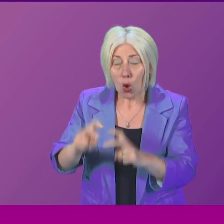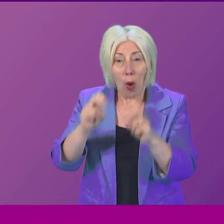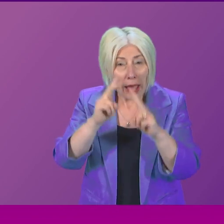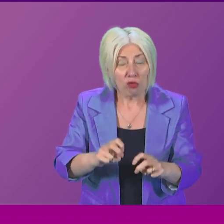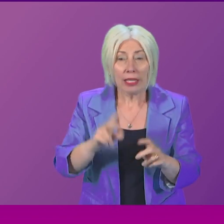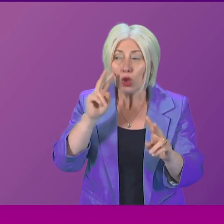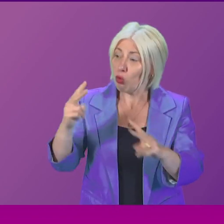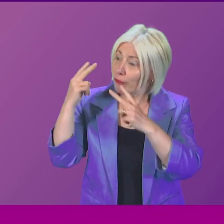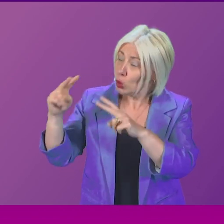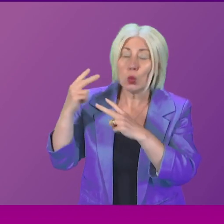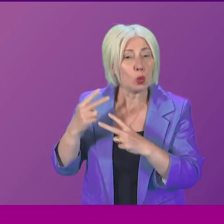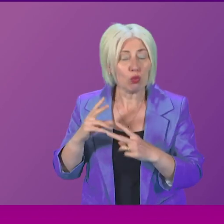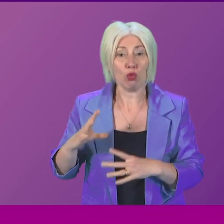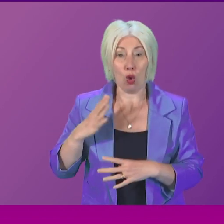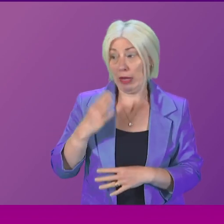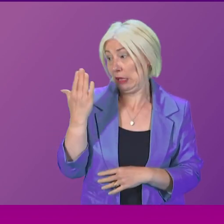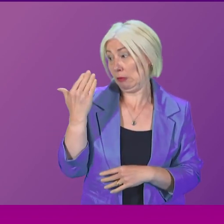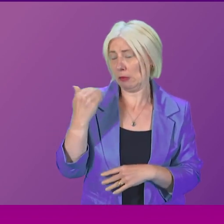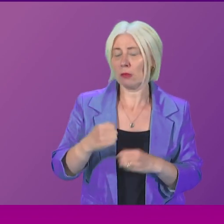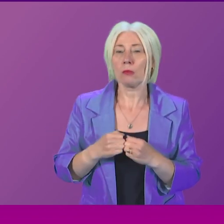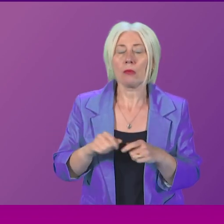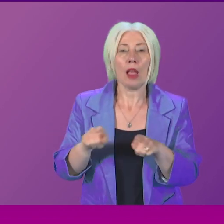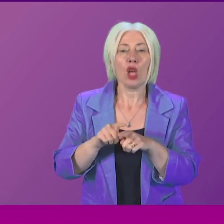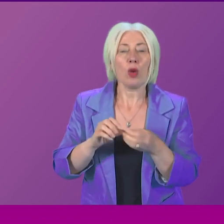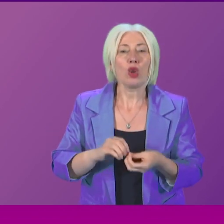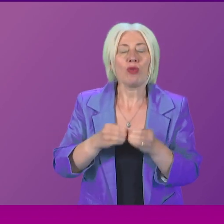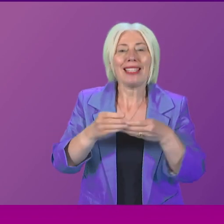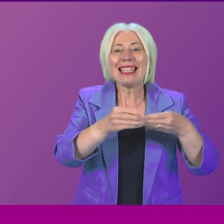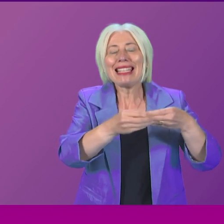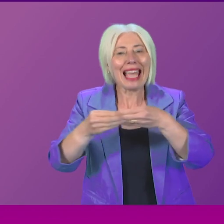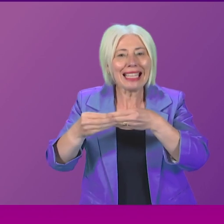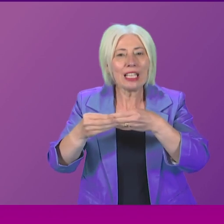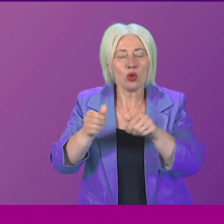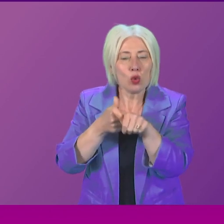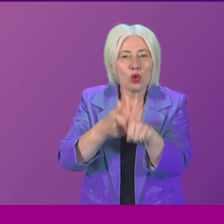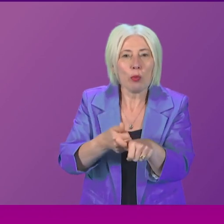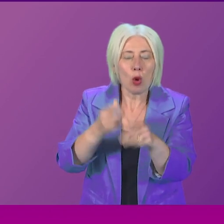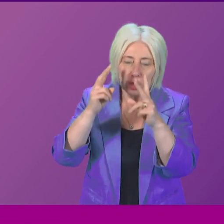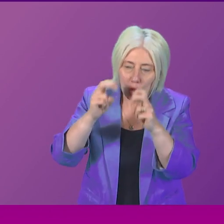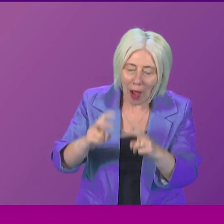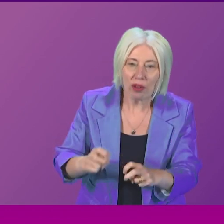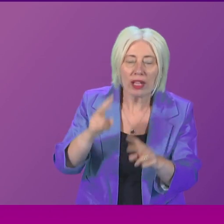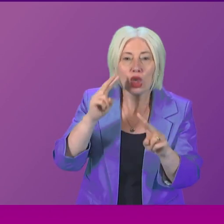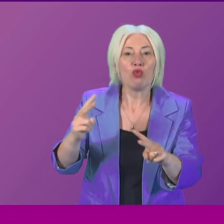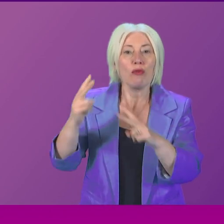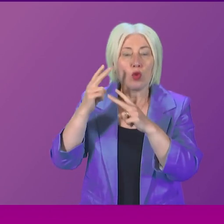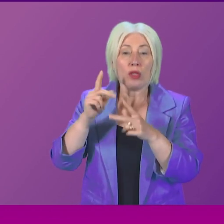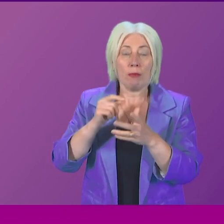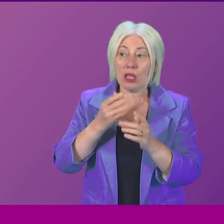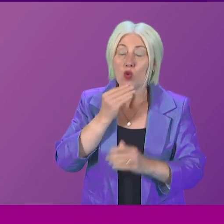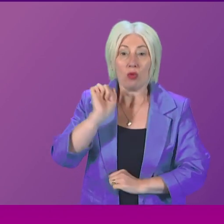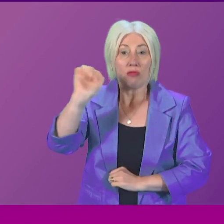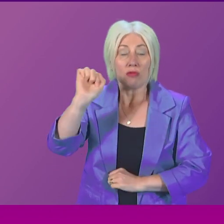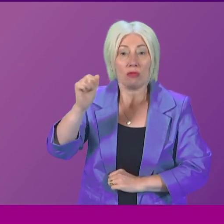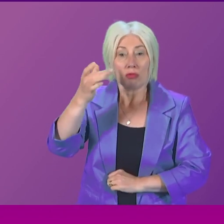established in recent years. We're also developing guidance to support inquiries and reviews that will very much build upon Professor